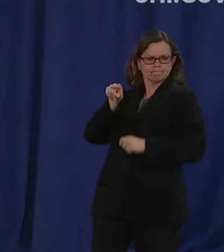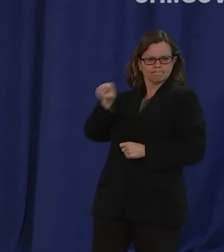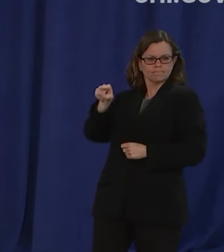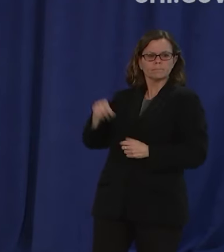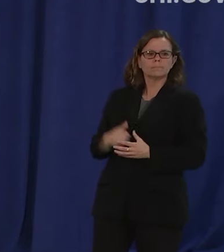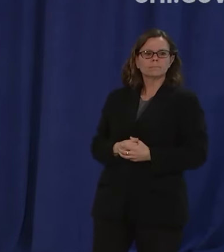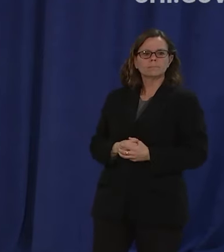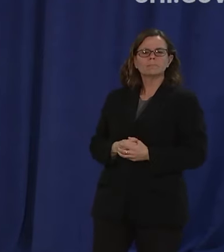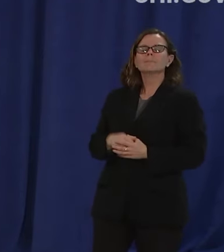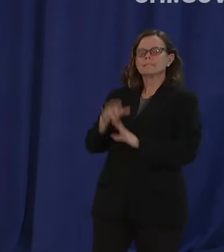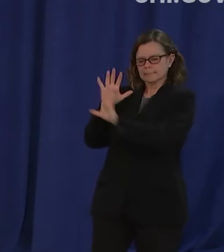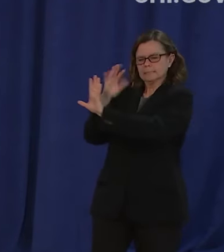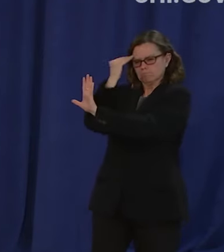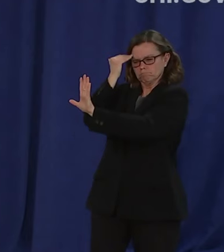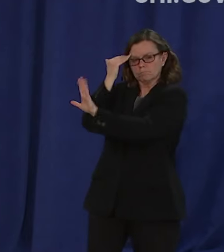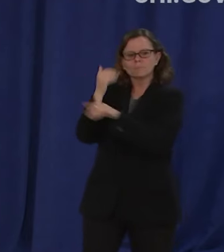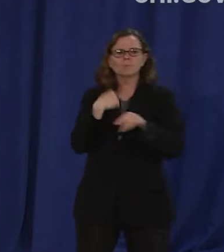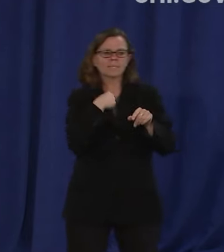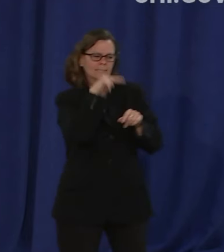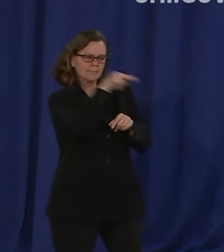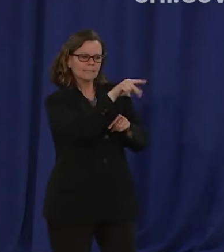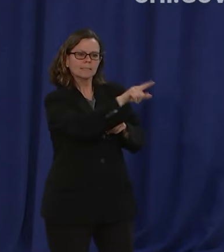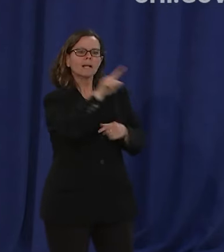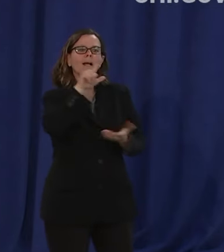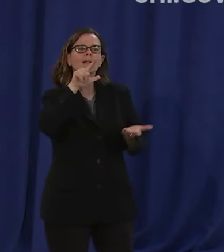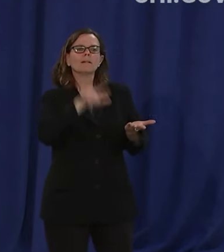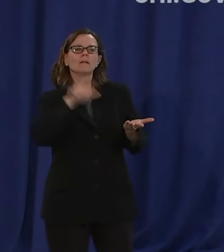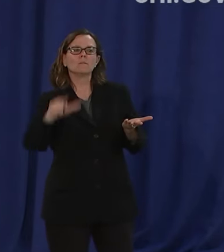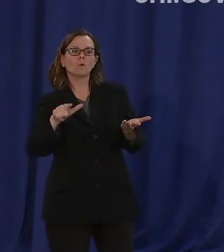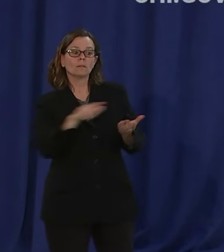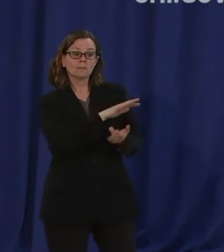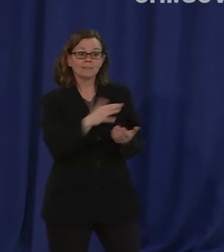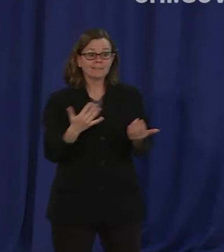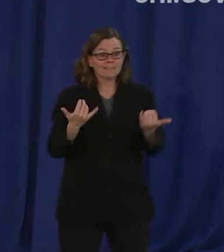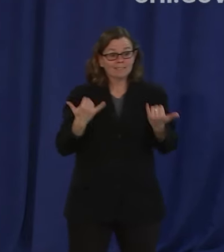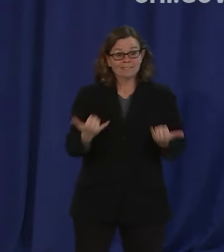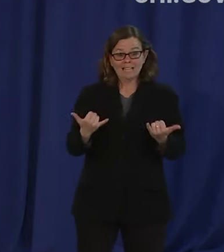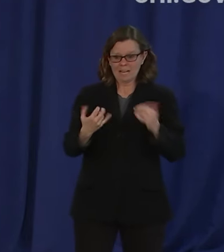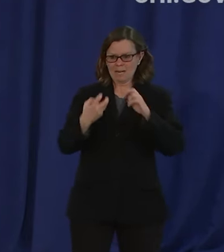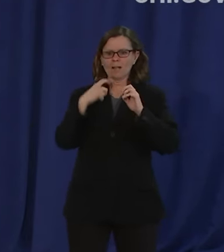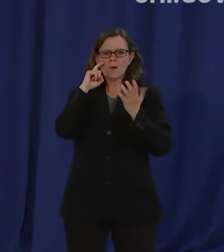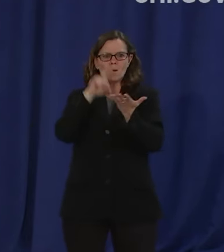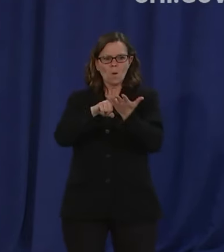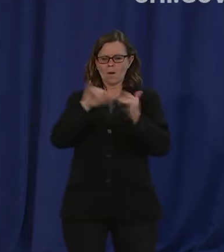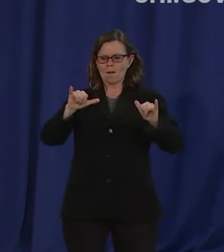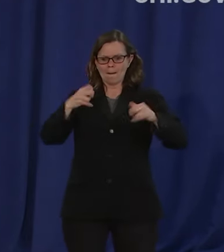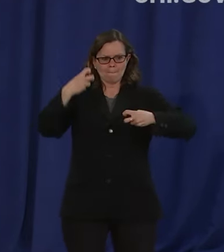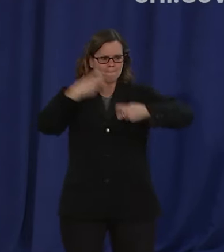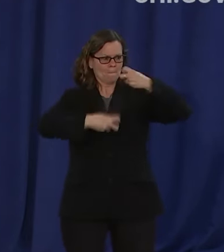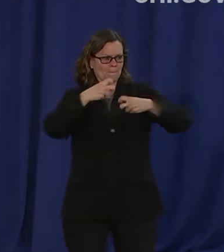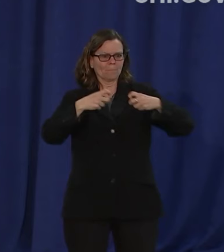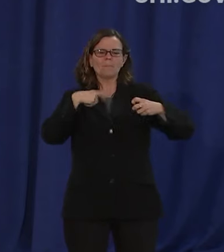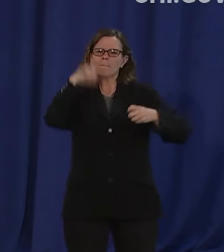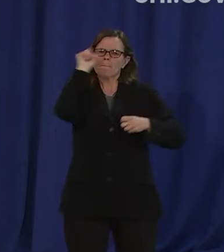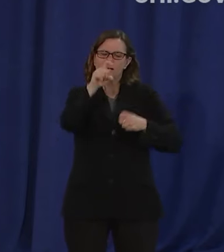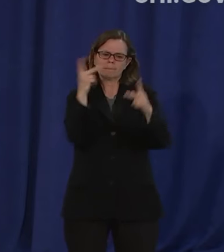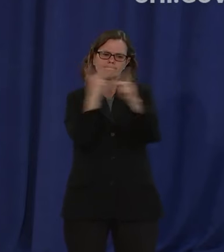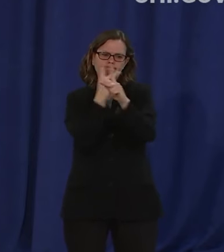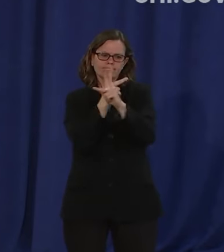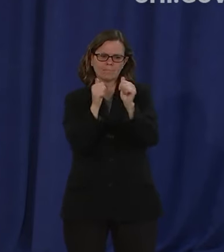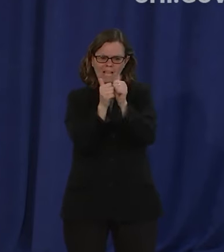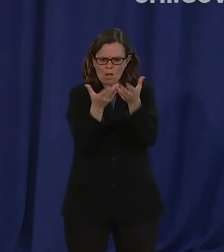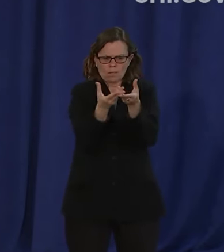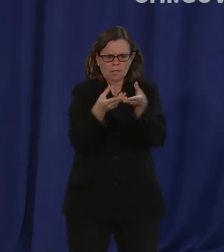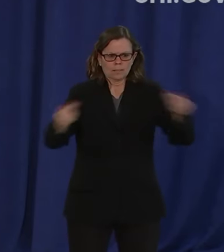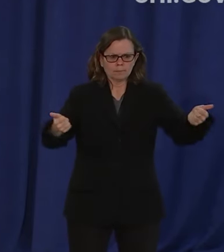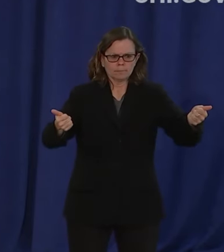from folks today we need to solve this and I'm committed to working with anybody who comes at this with goodwill and understands that you've got